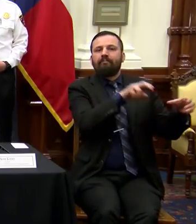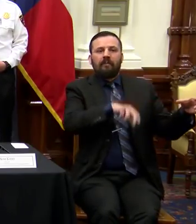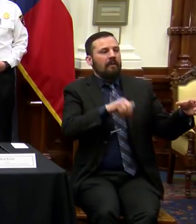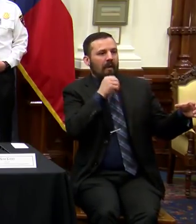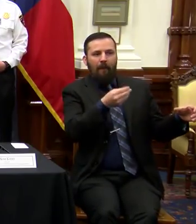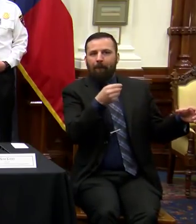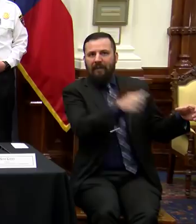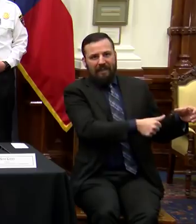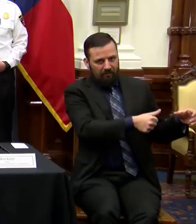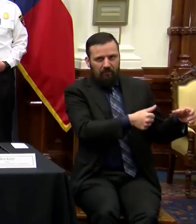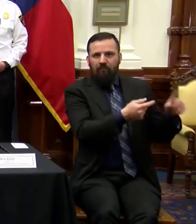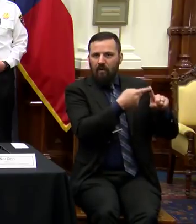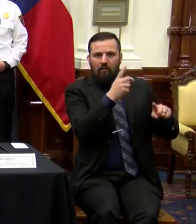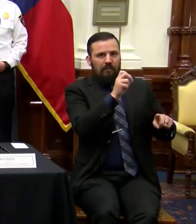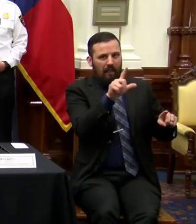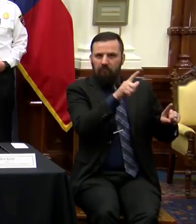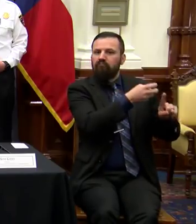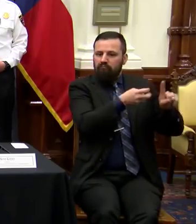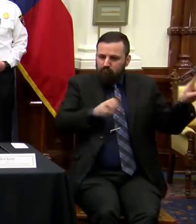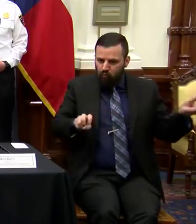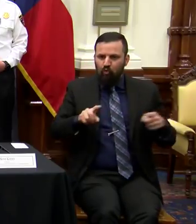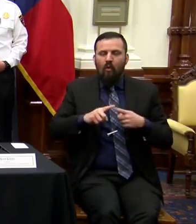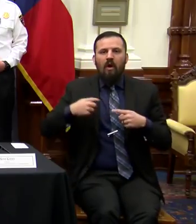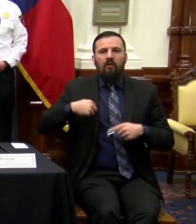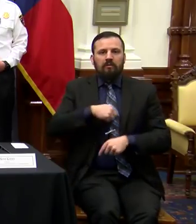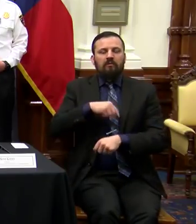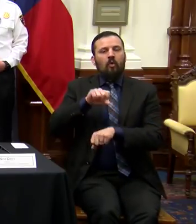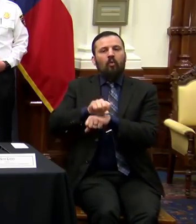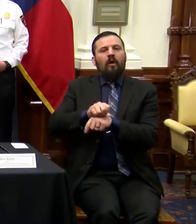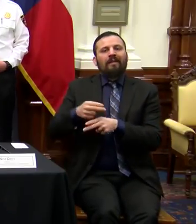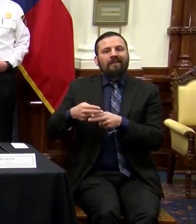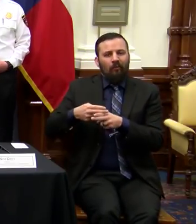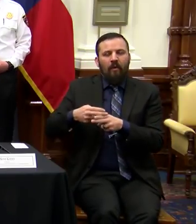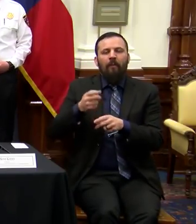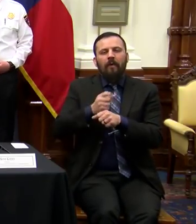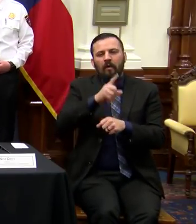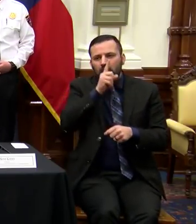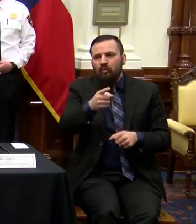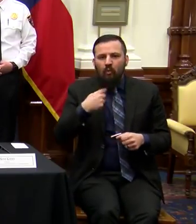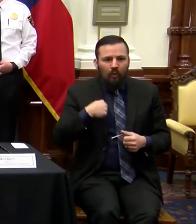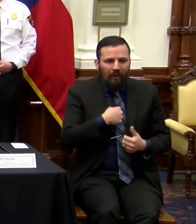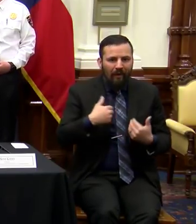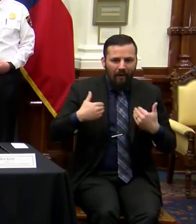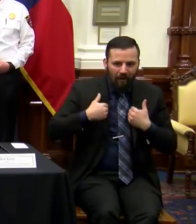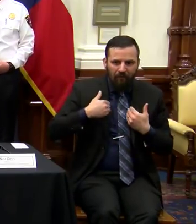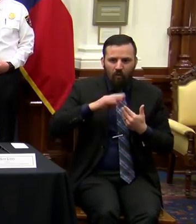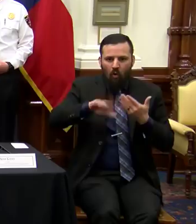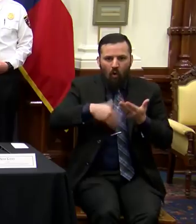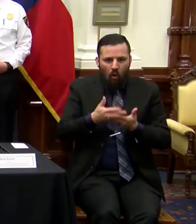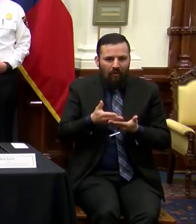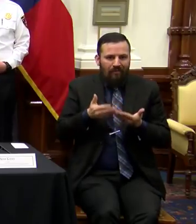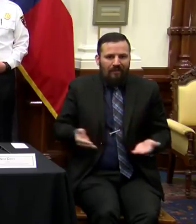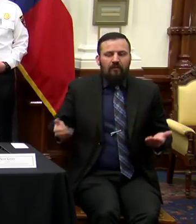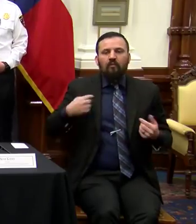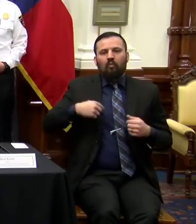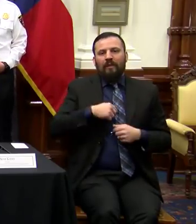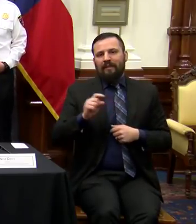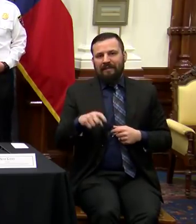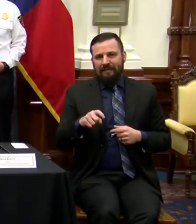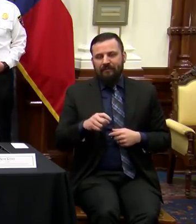from Dell to work for us temporarily to ensure that we're going to have all the supplies that we need.